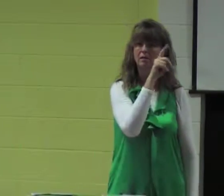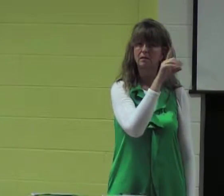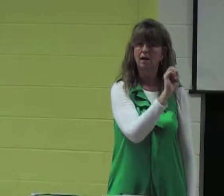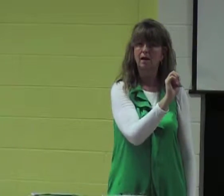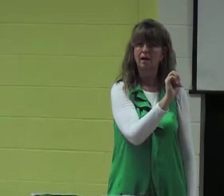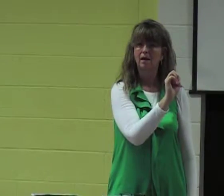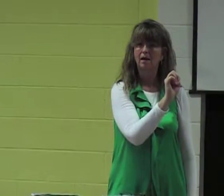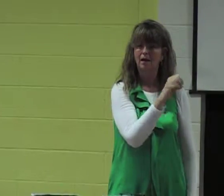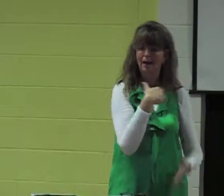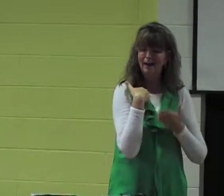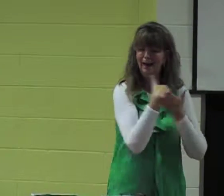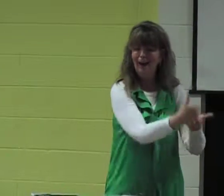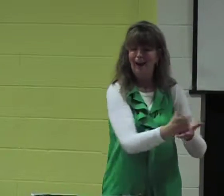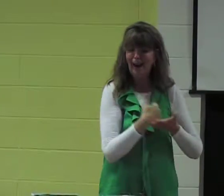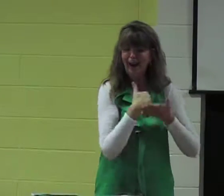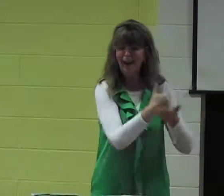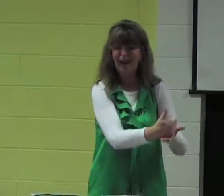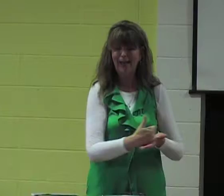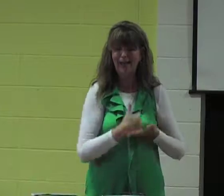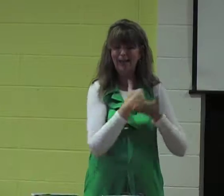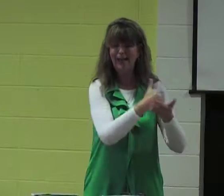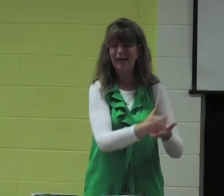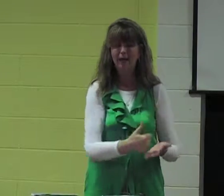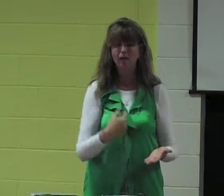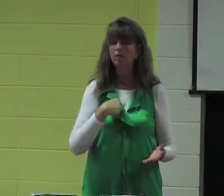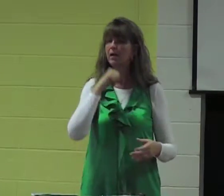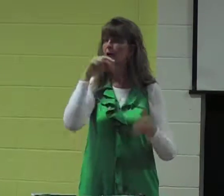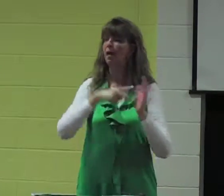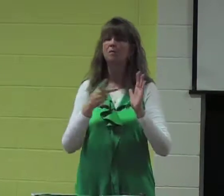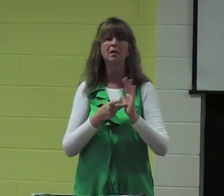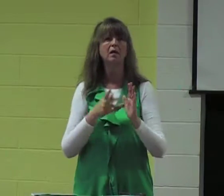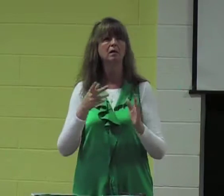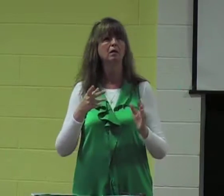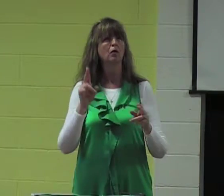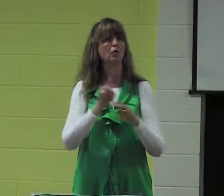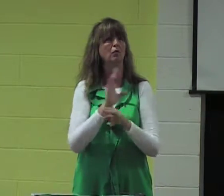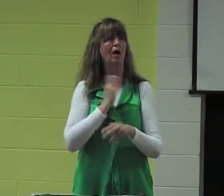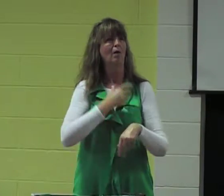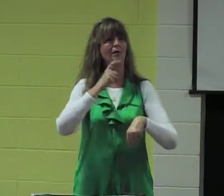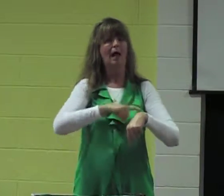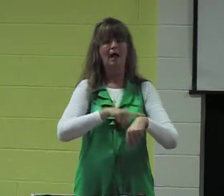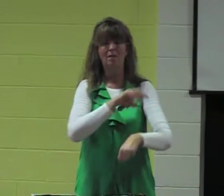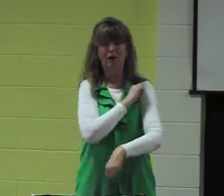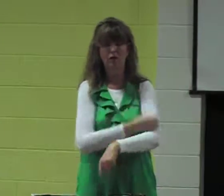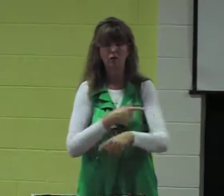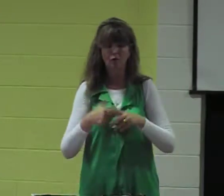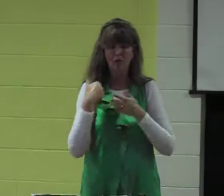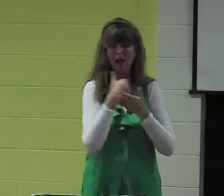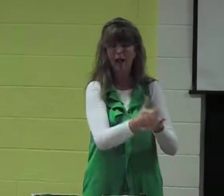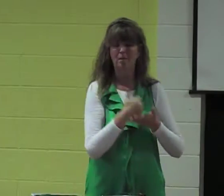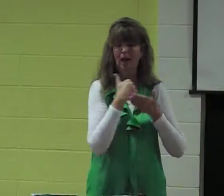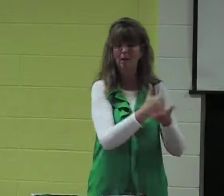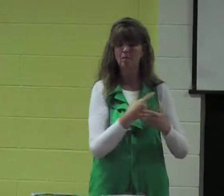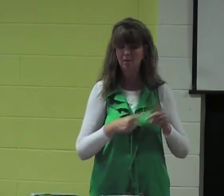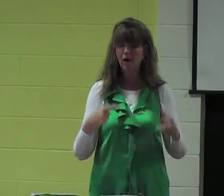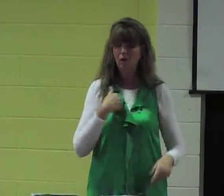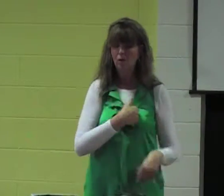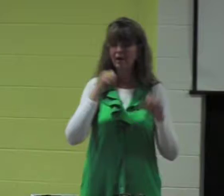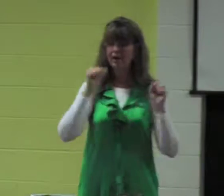can help the wrong side inadvertently. We might not meet to, but we can sometimes use our time